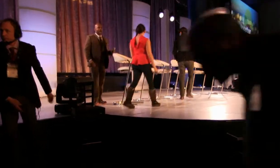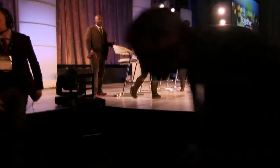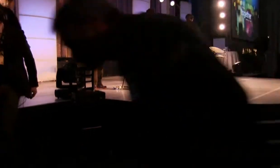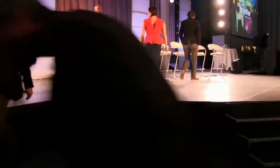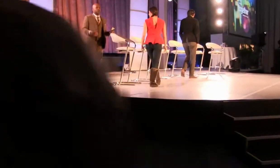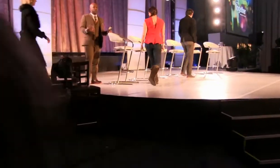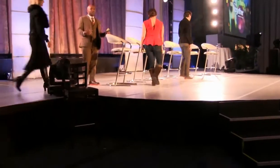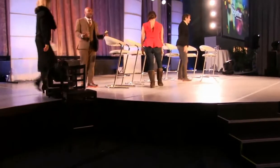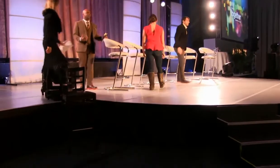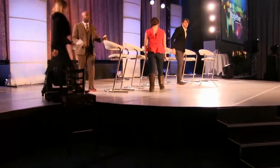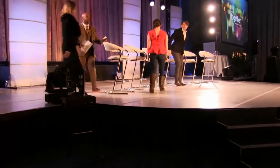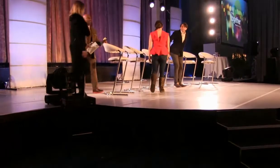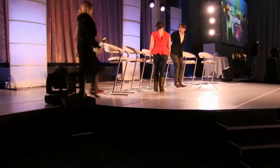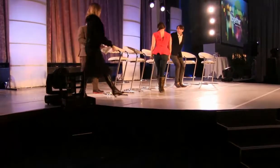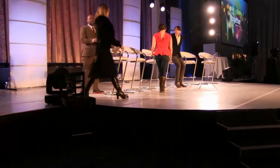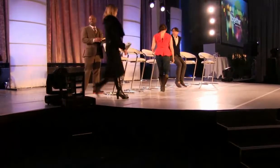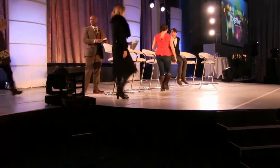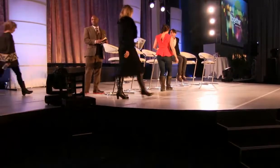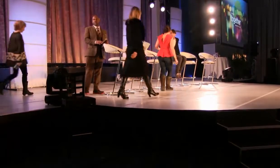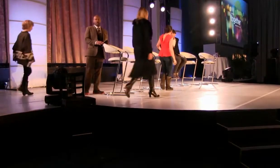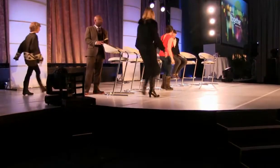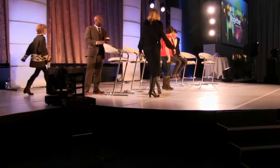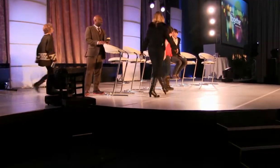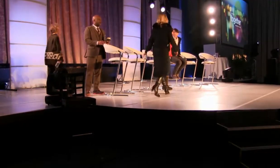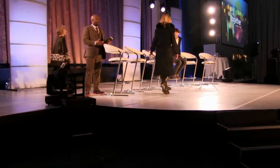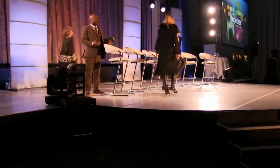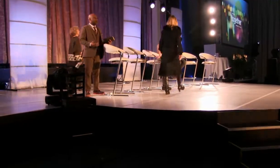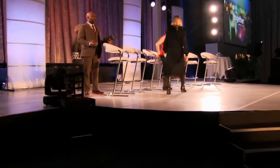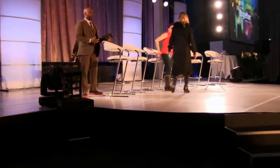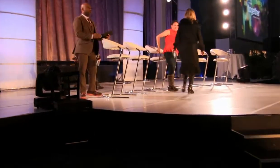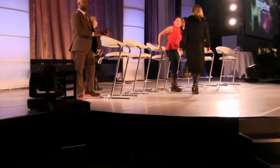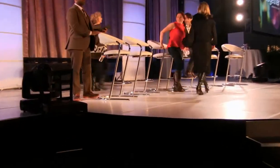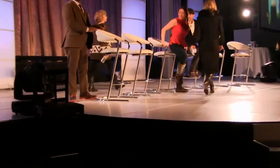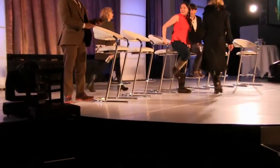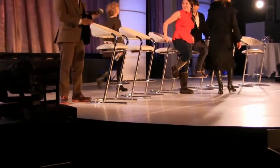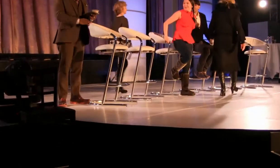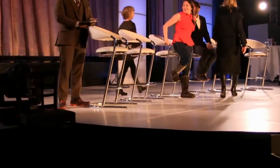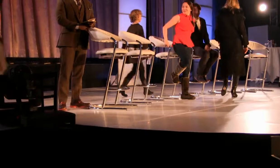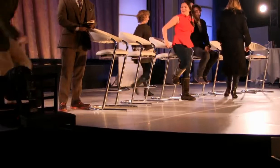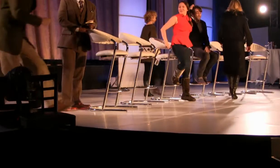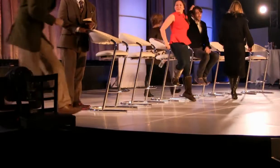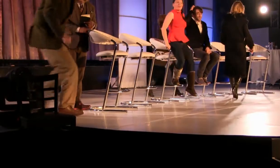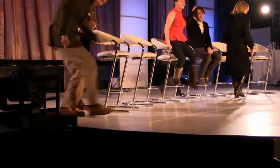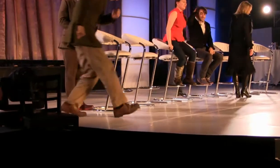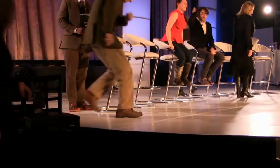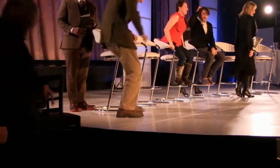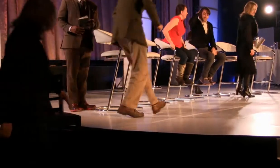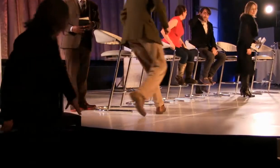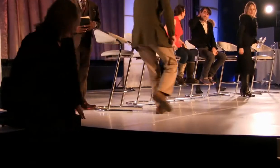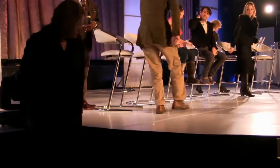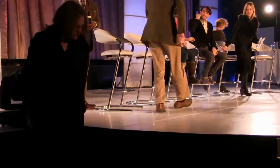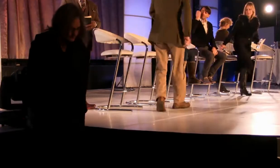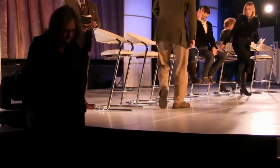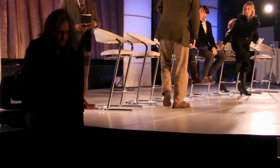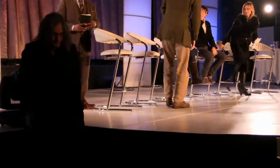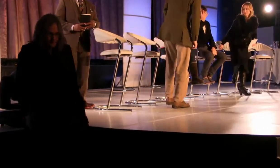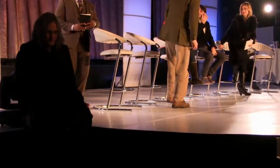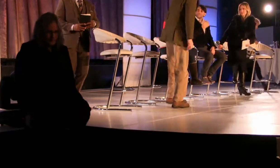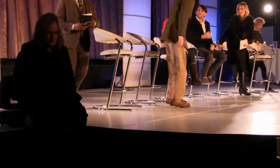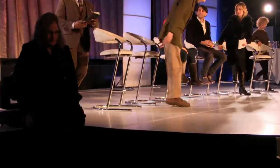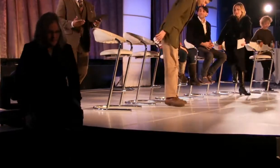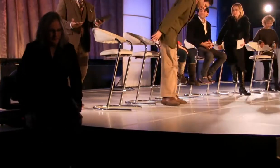I will remind you that in this next half hour or so, we want to open up